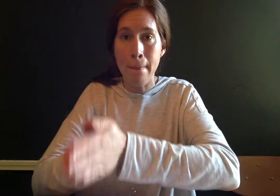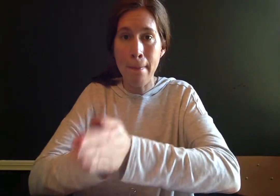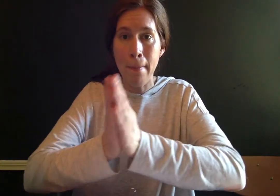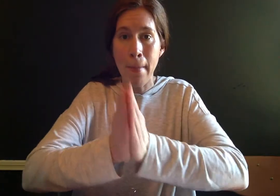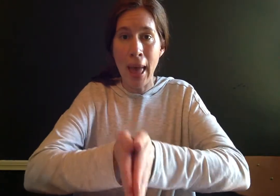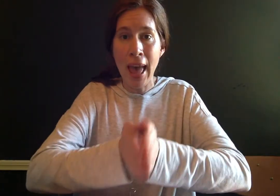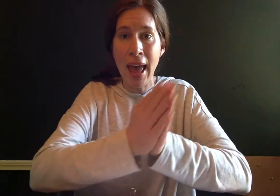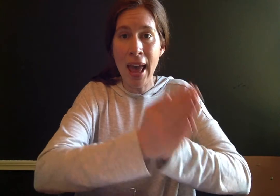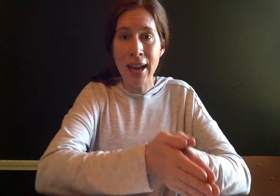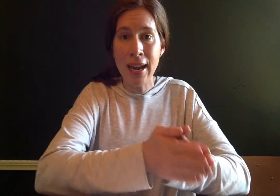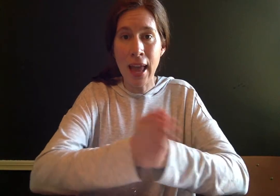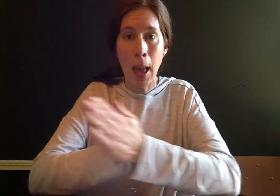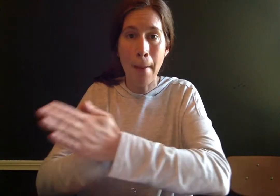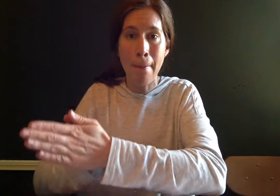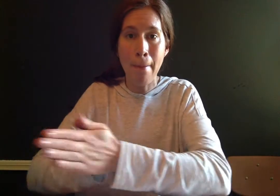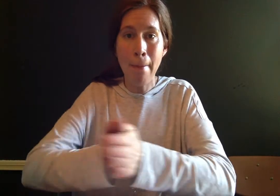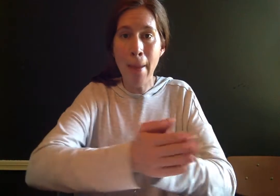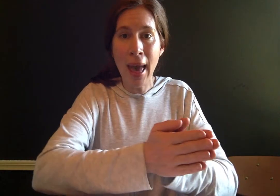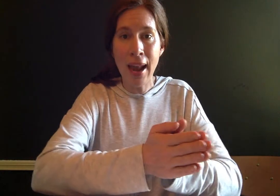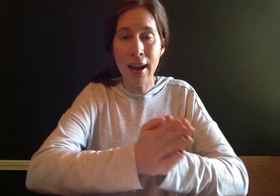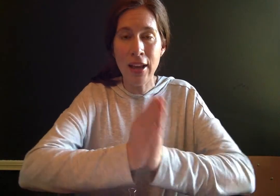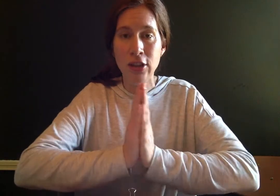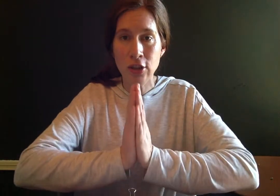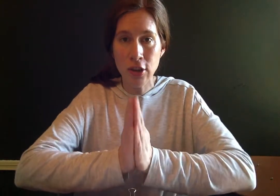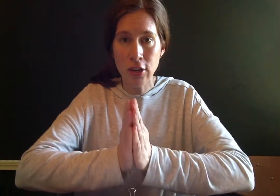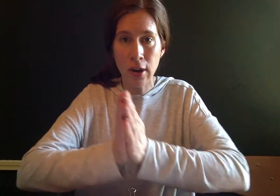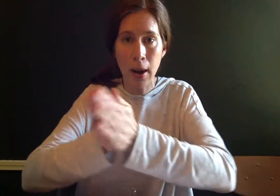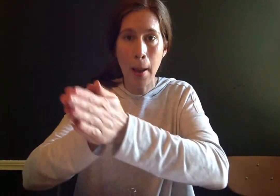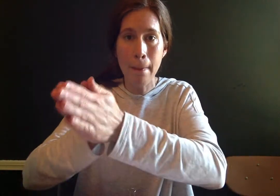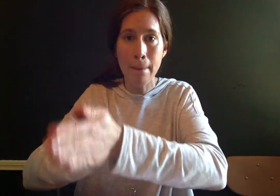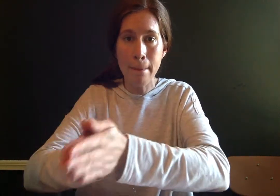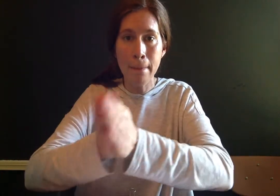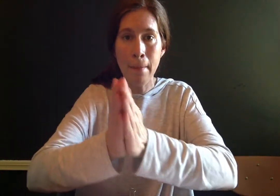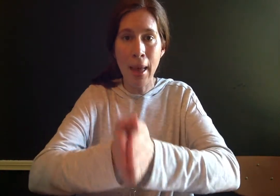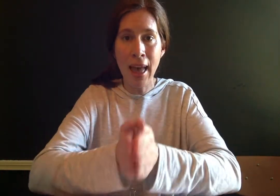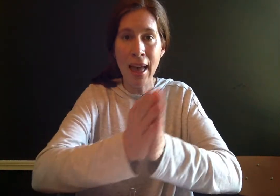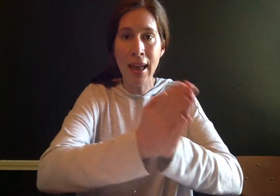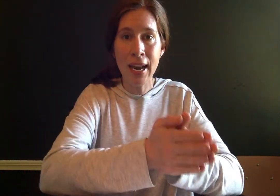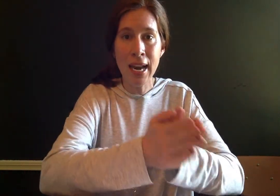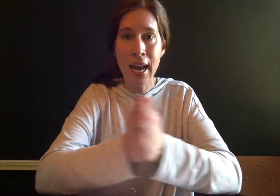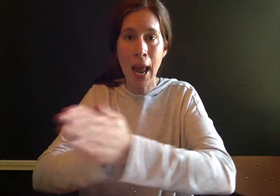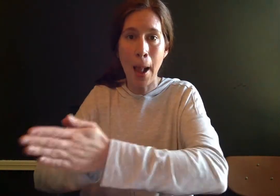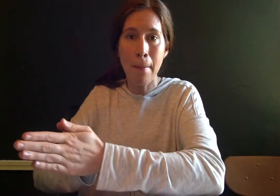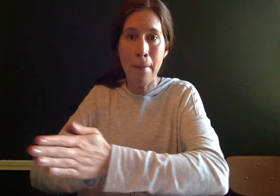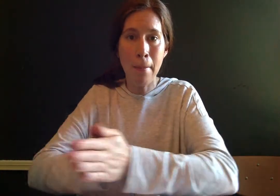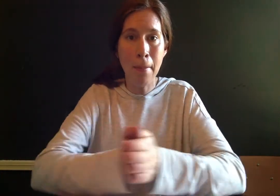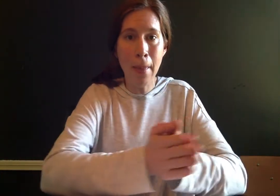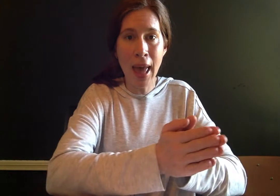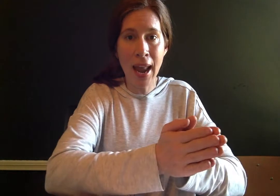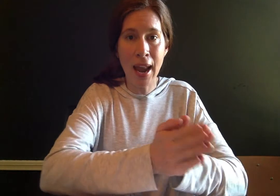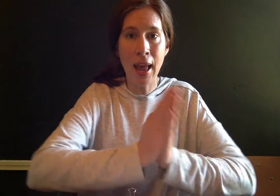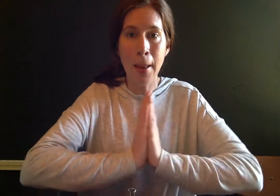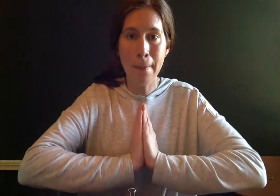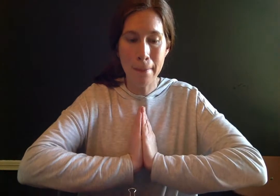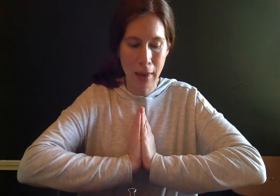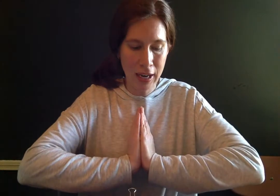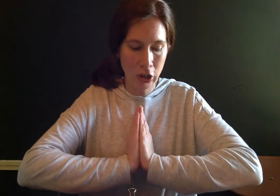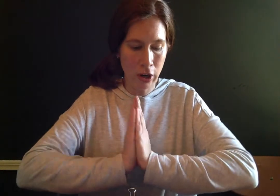M E N. Men. Your turn. M E N. Men. My turn.